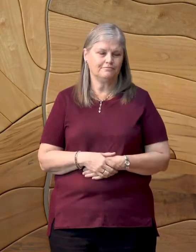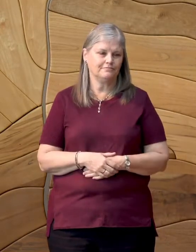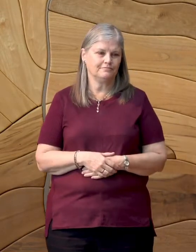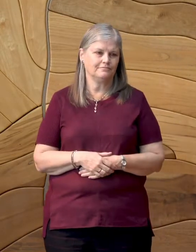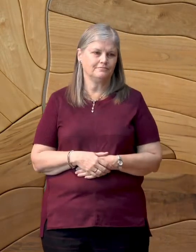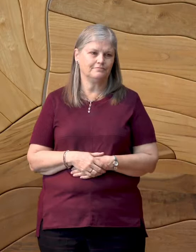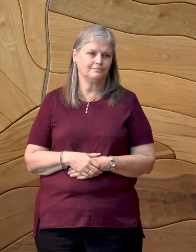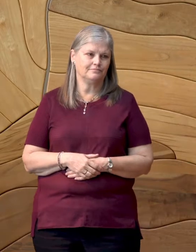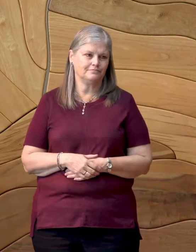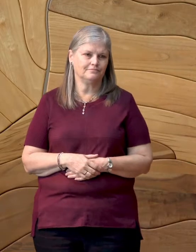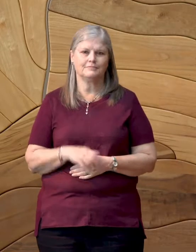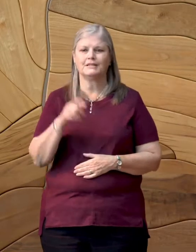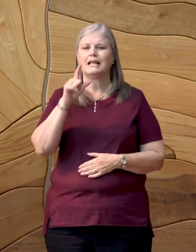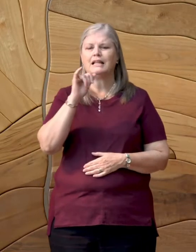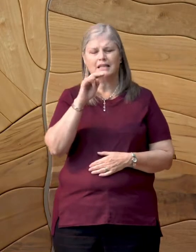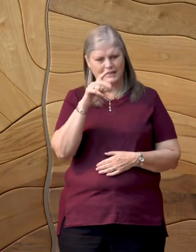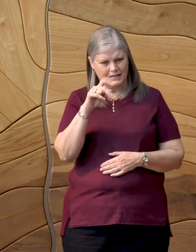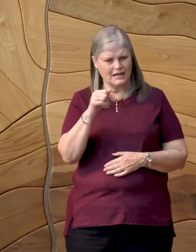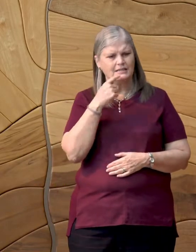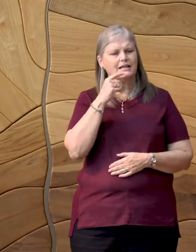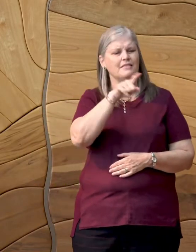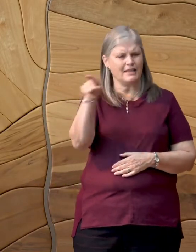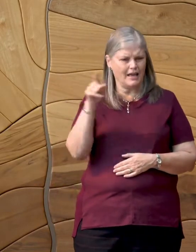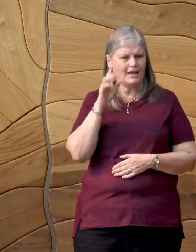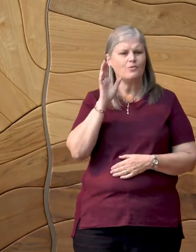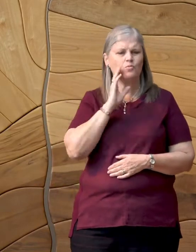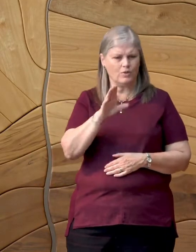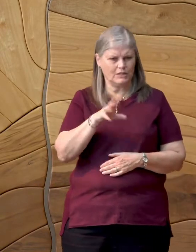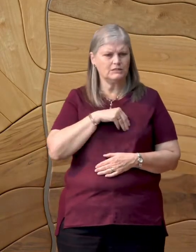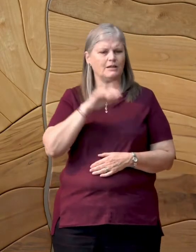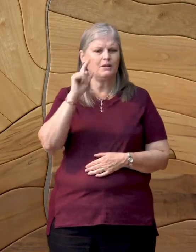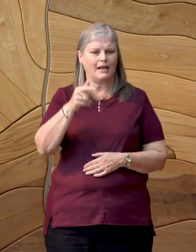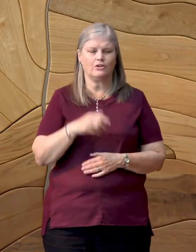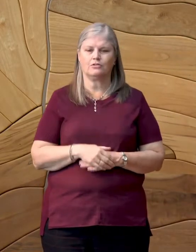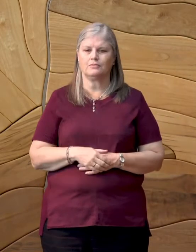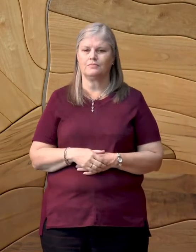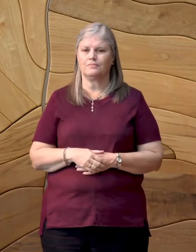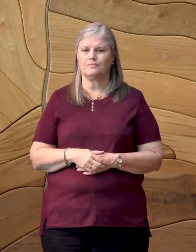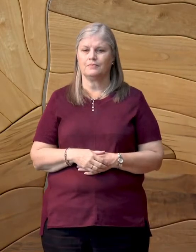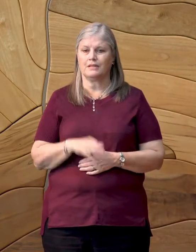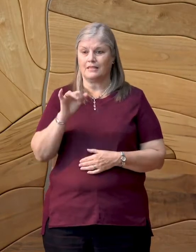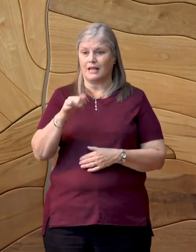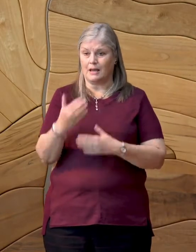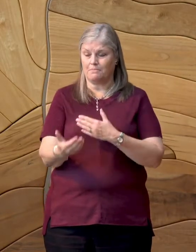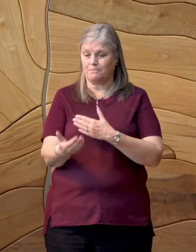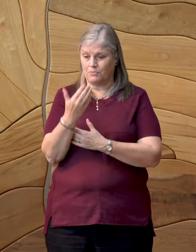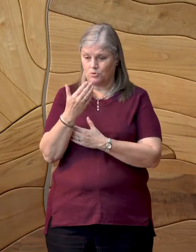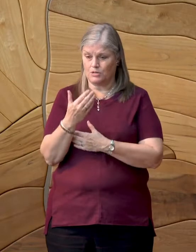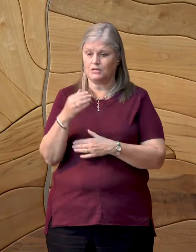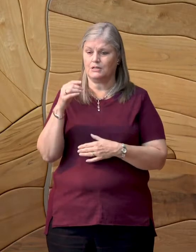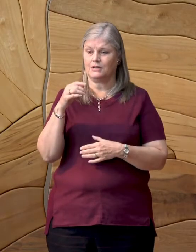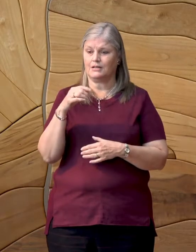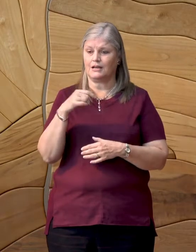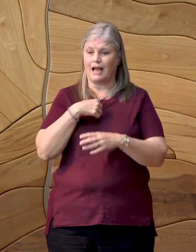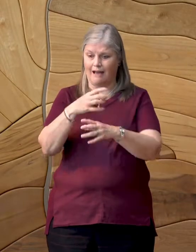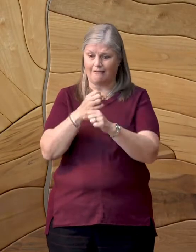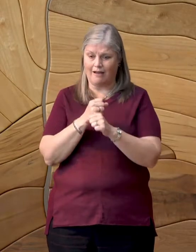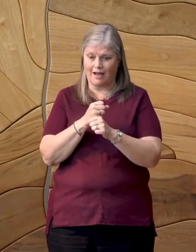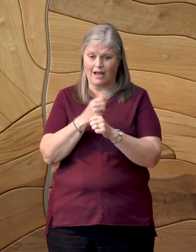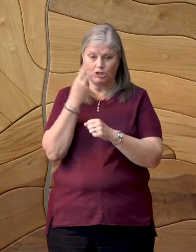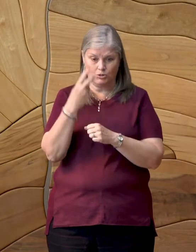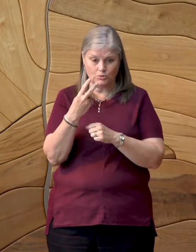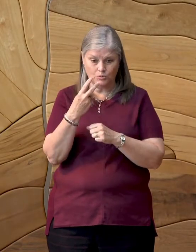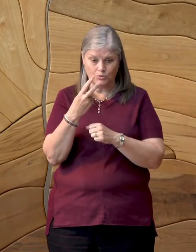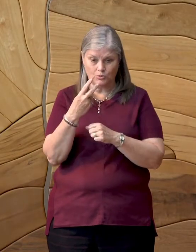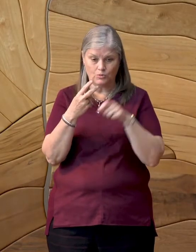They'll catch on, Linda said, the morning before the mailman brought me the happy news that both the Georgia